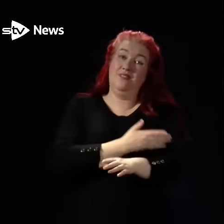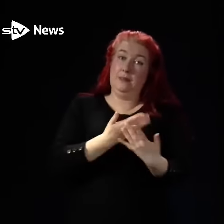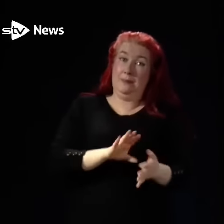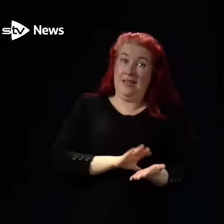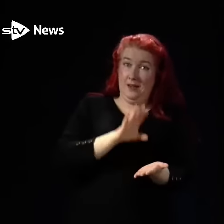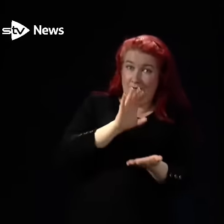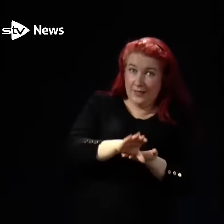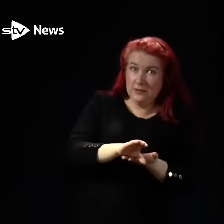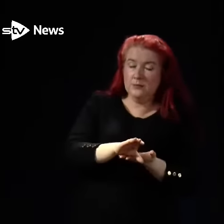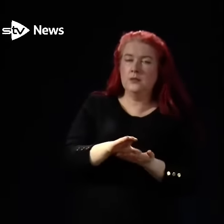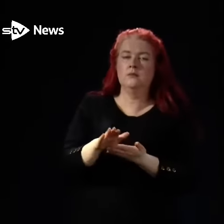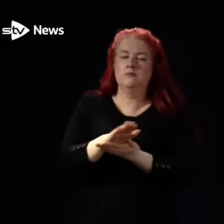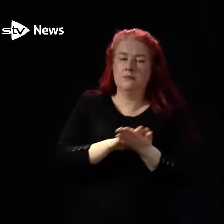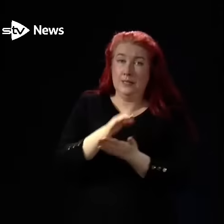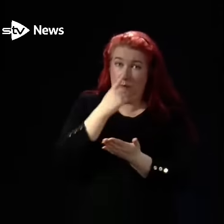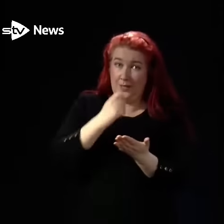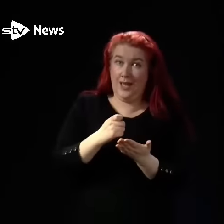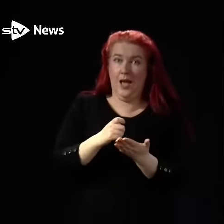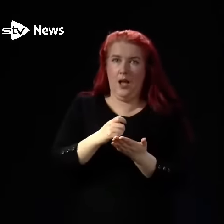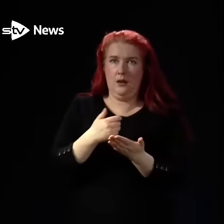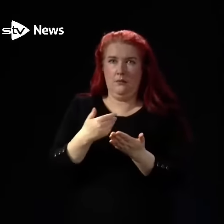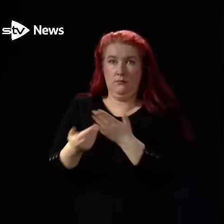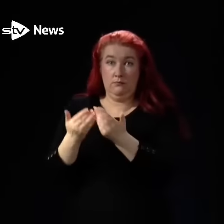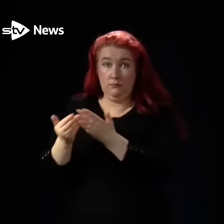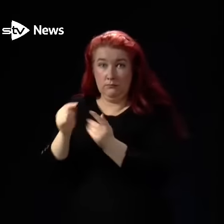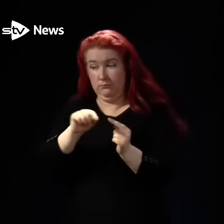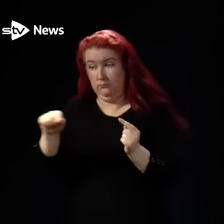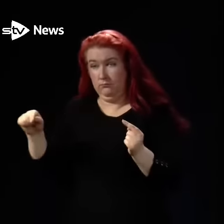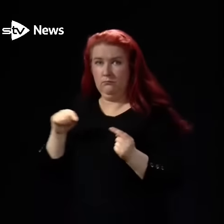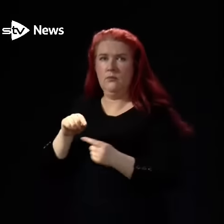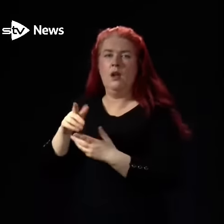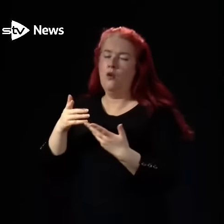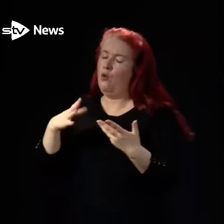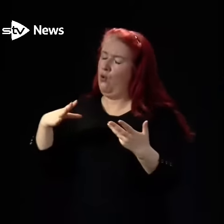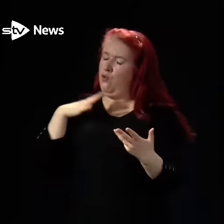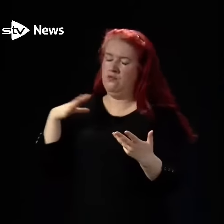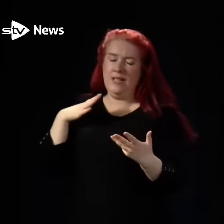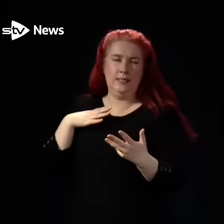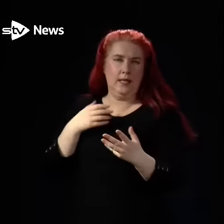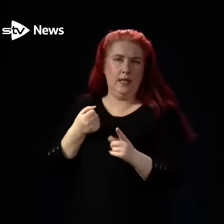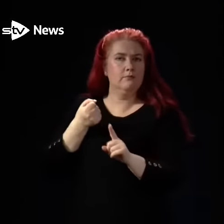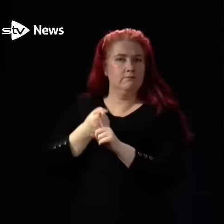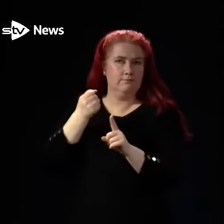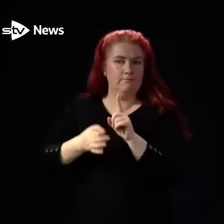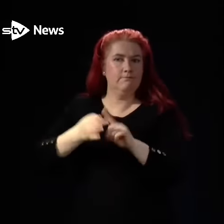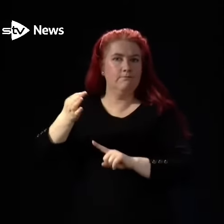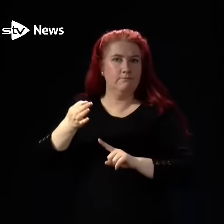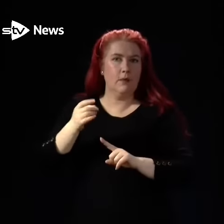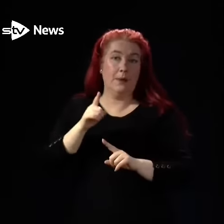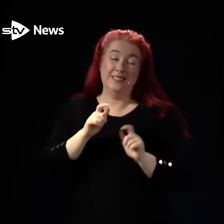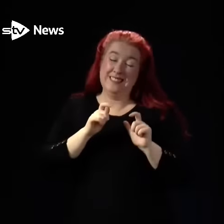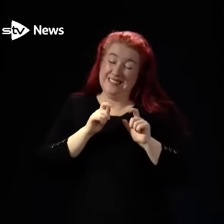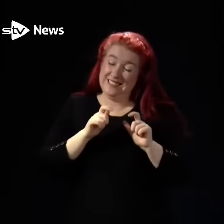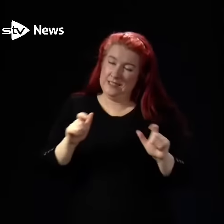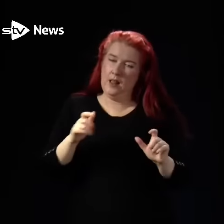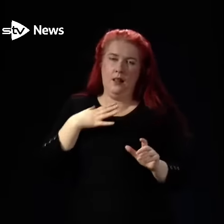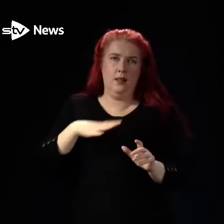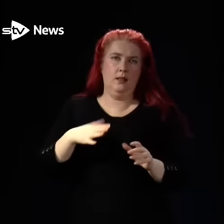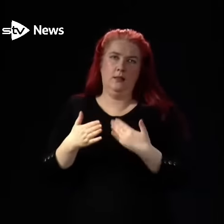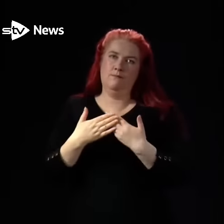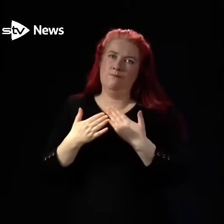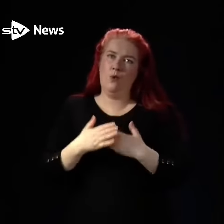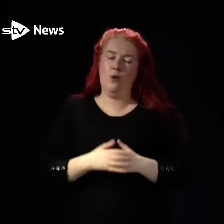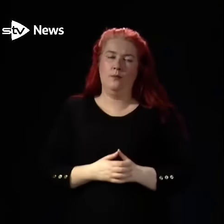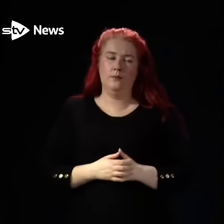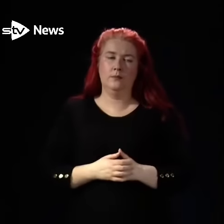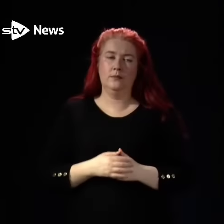enabled us to secure has already been making an impact. But there is still much more we need to do. Of